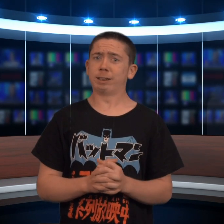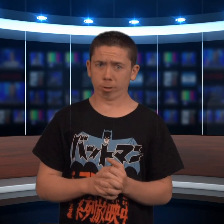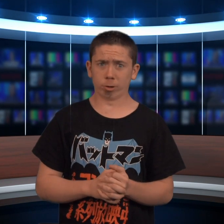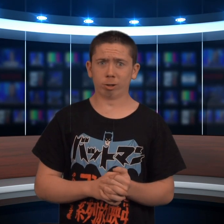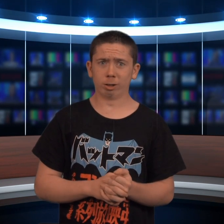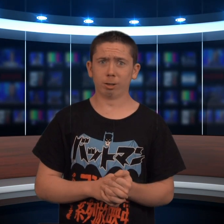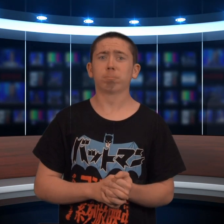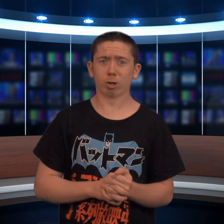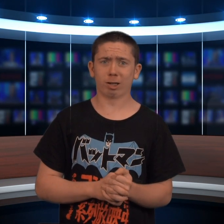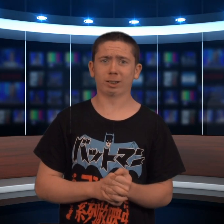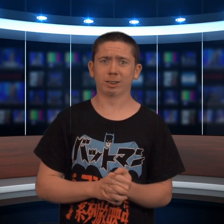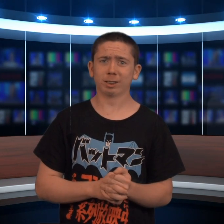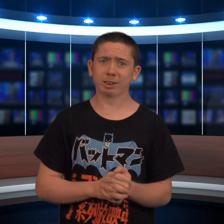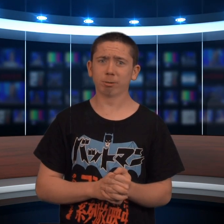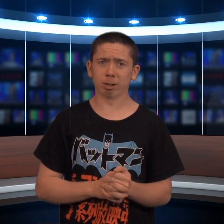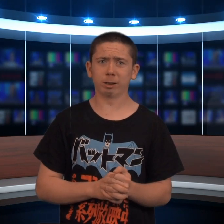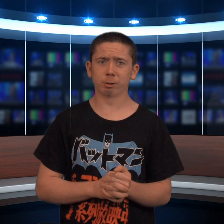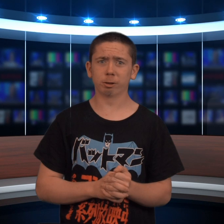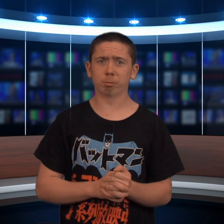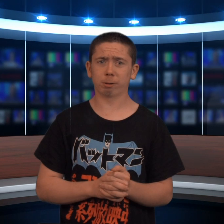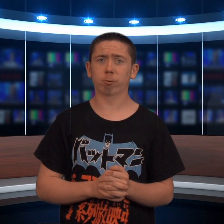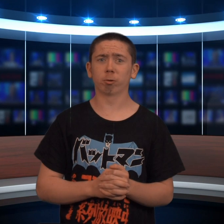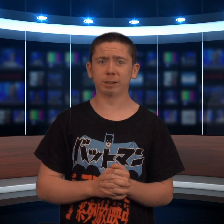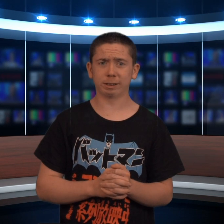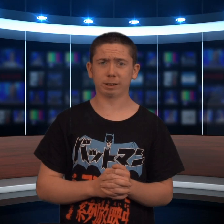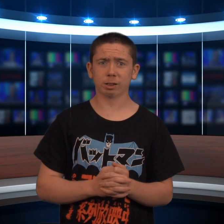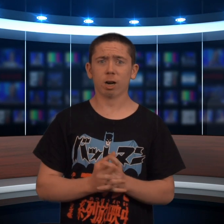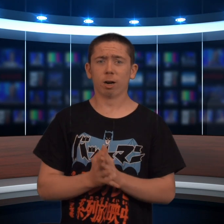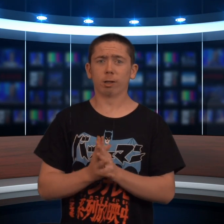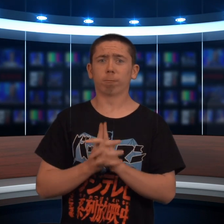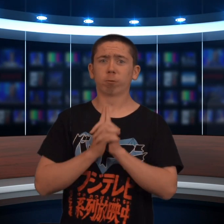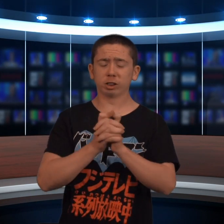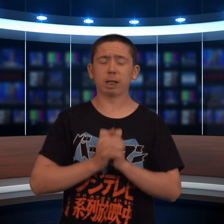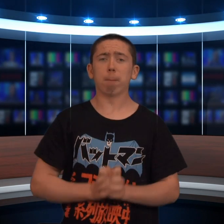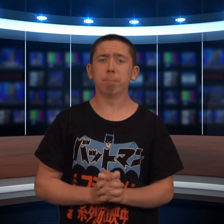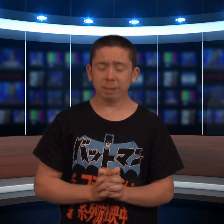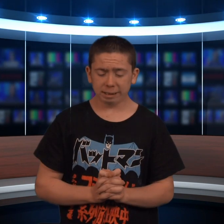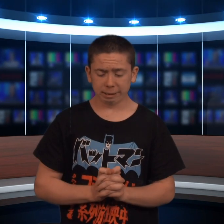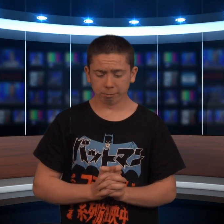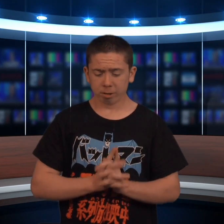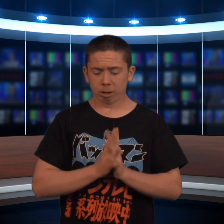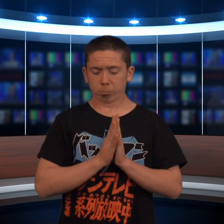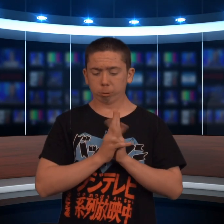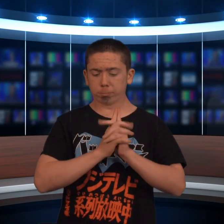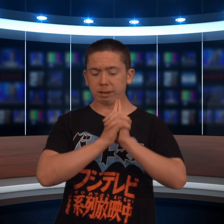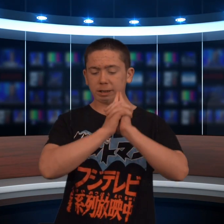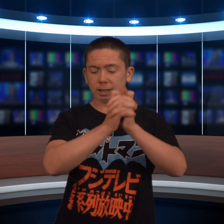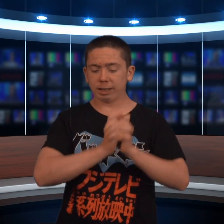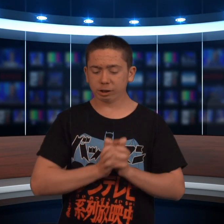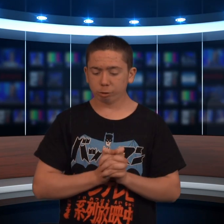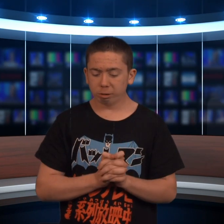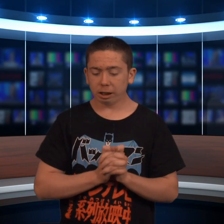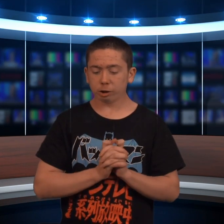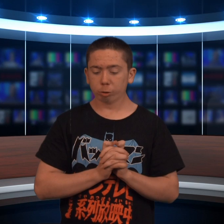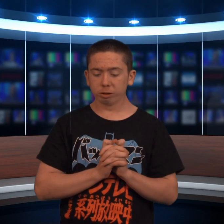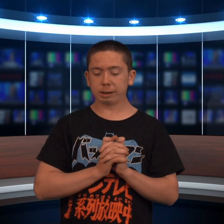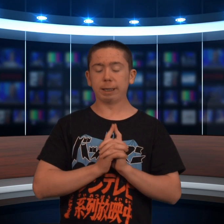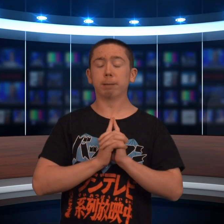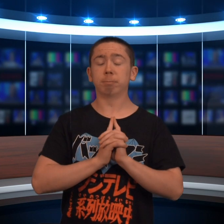Daryl Brock. Let's get right into it with forensics. The first meeting will be next week, Tuesday, in